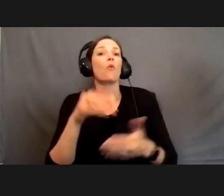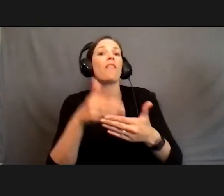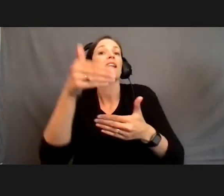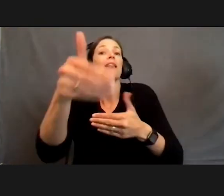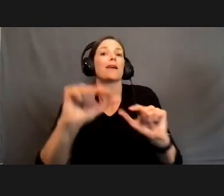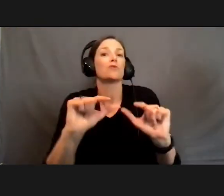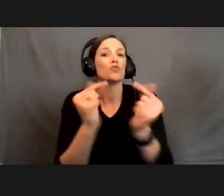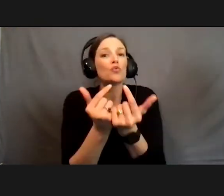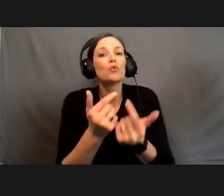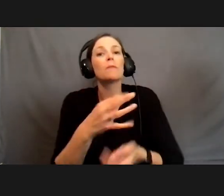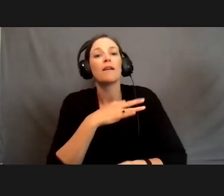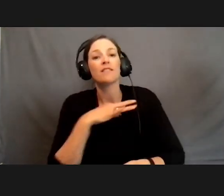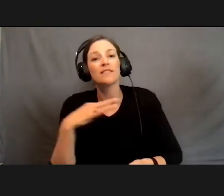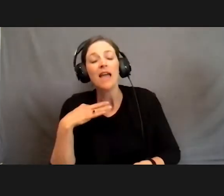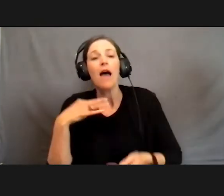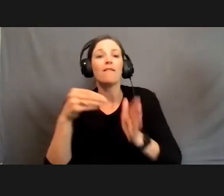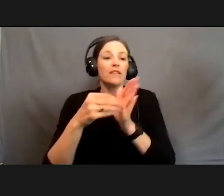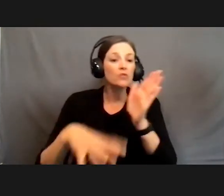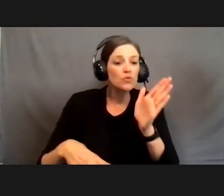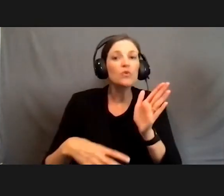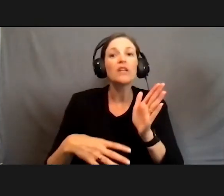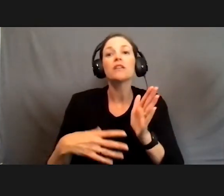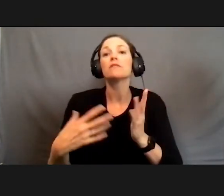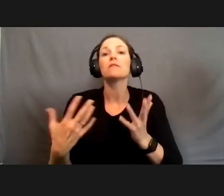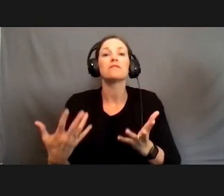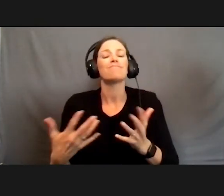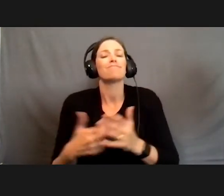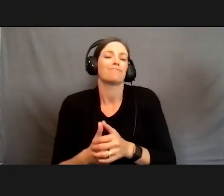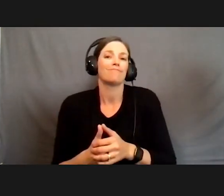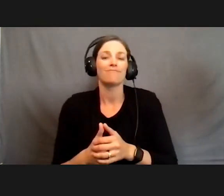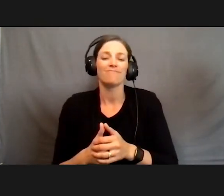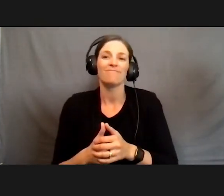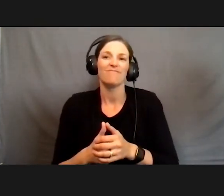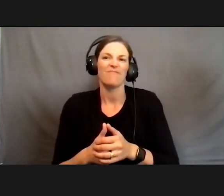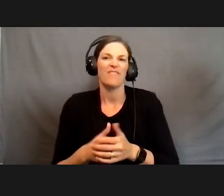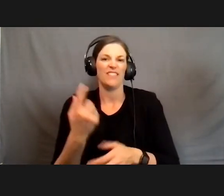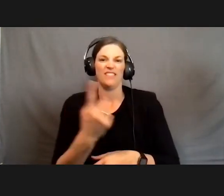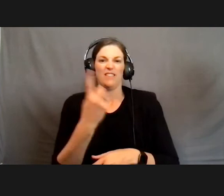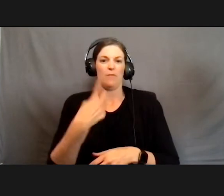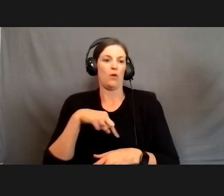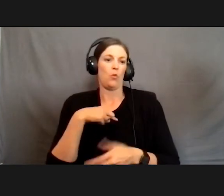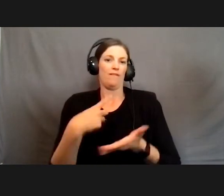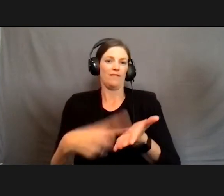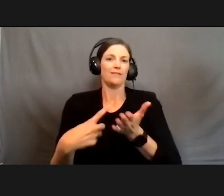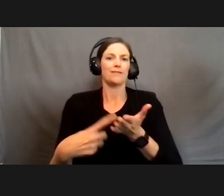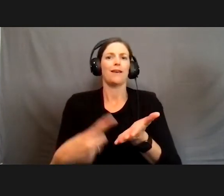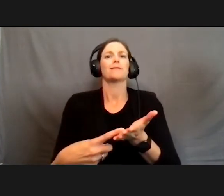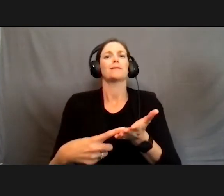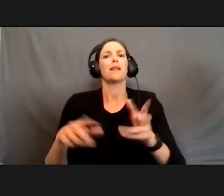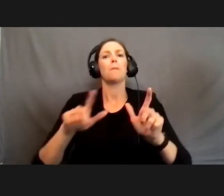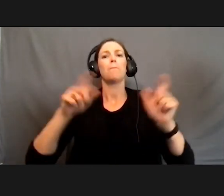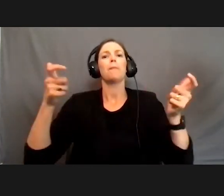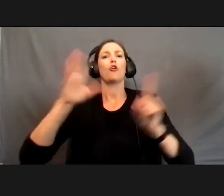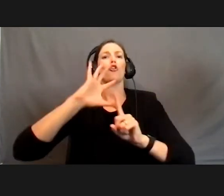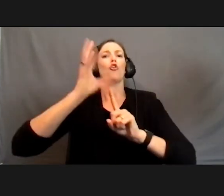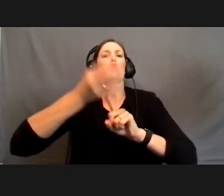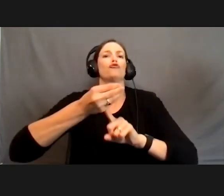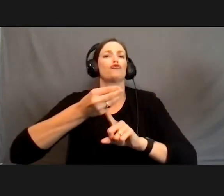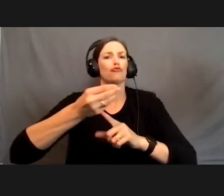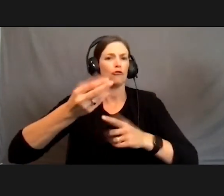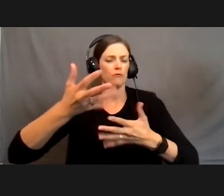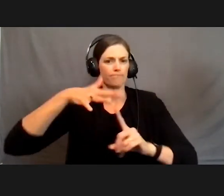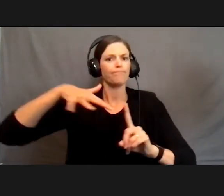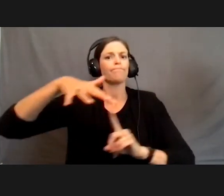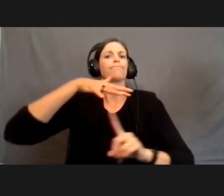faculty and students. And so, and that's something that we've talked about in the larger cultural context. So why not start here at